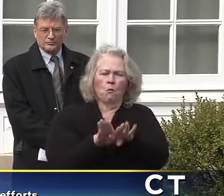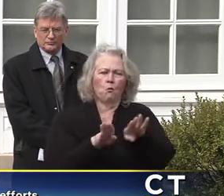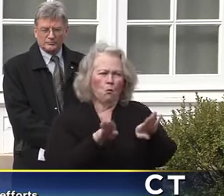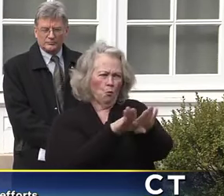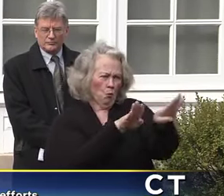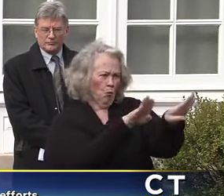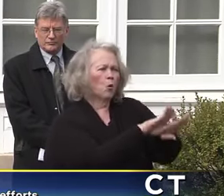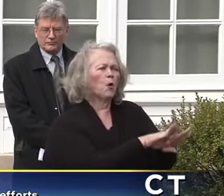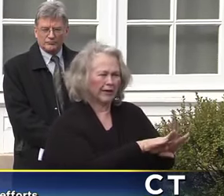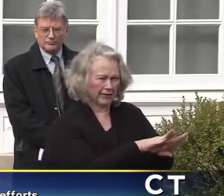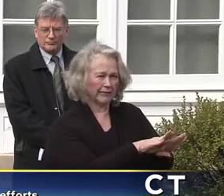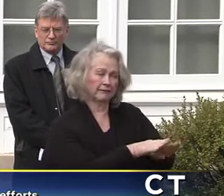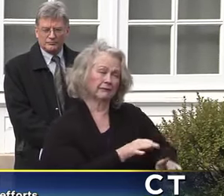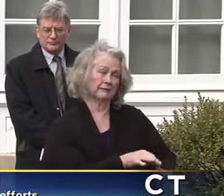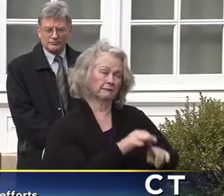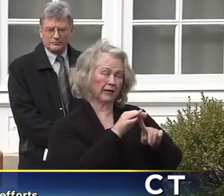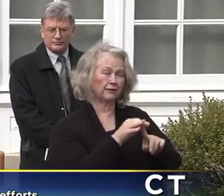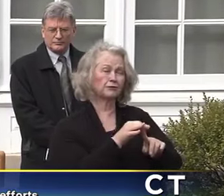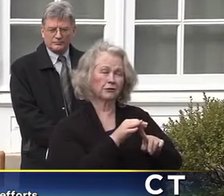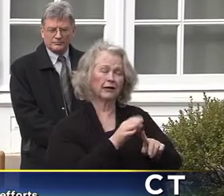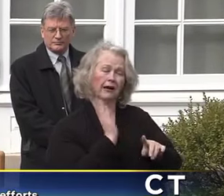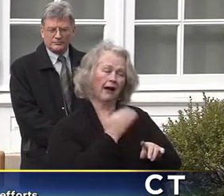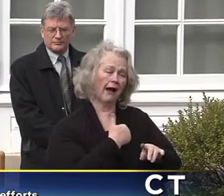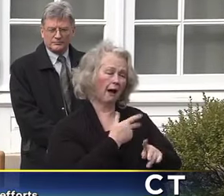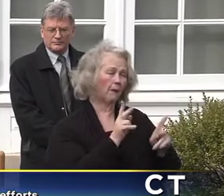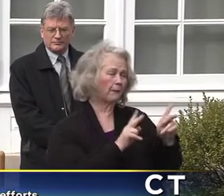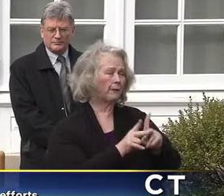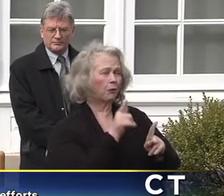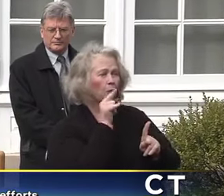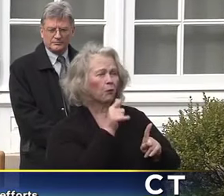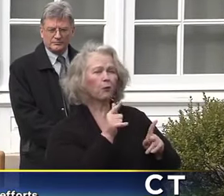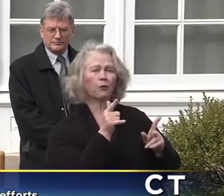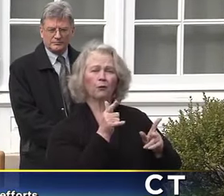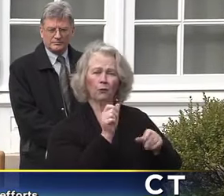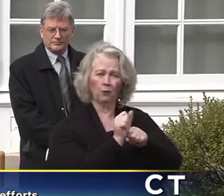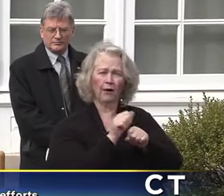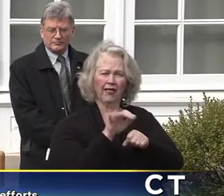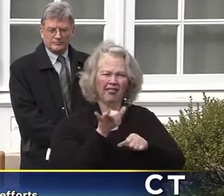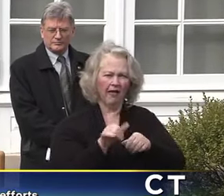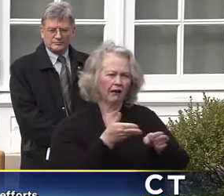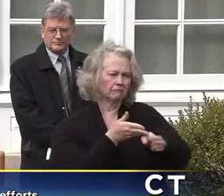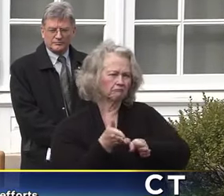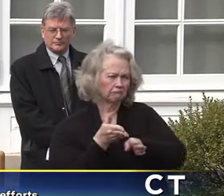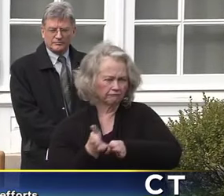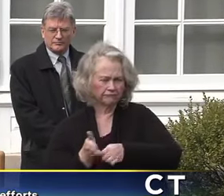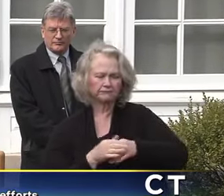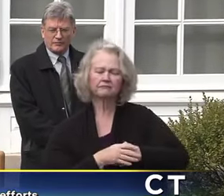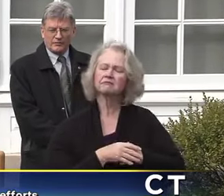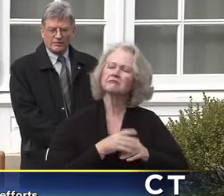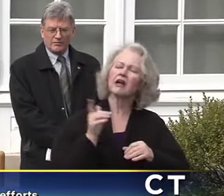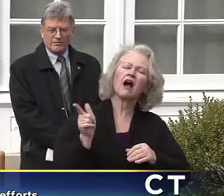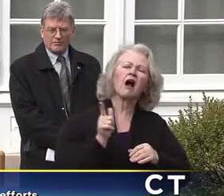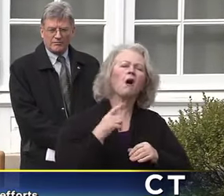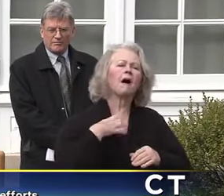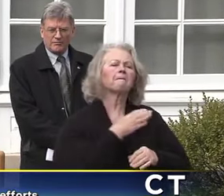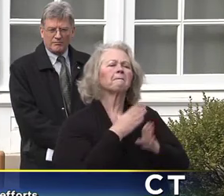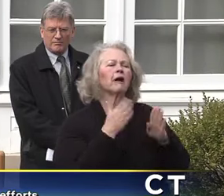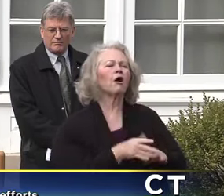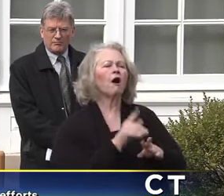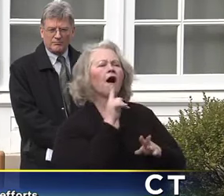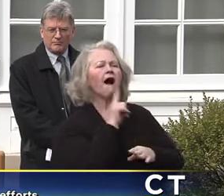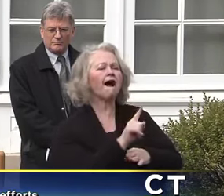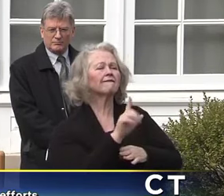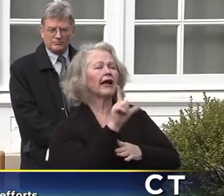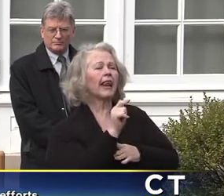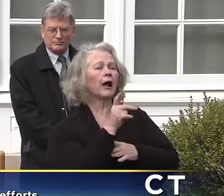pieces, in particular of our service economy. Kurt Westby is here, our commissioner of labor. And he'll tell you what we're